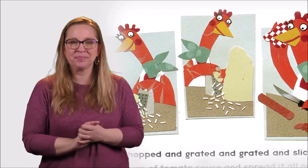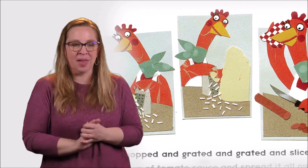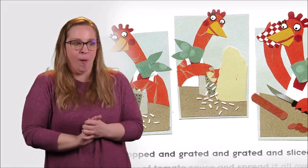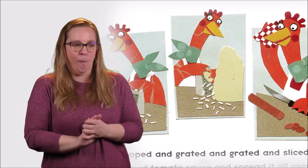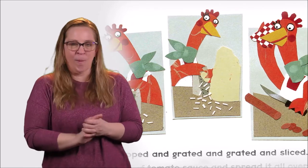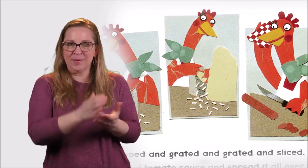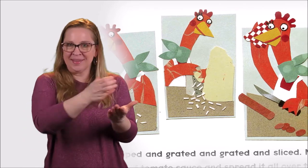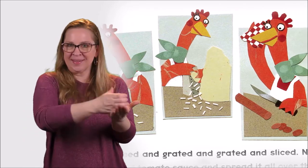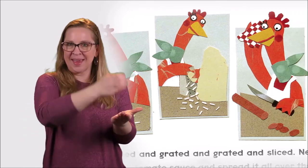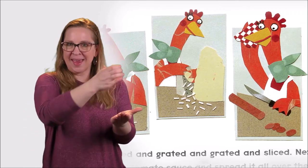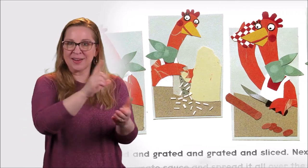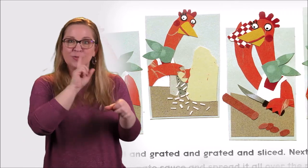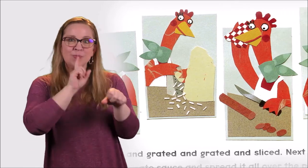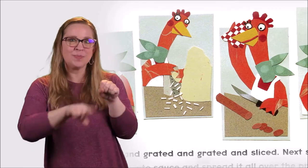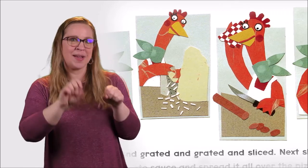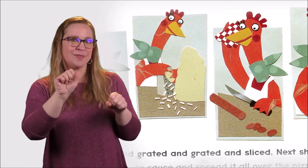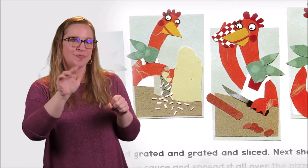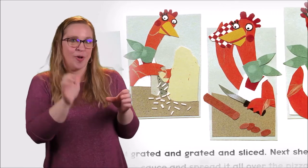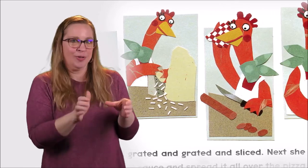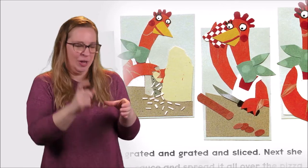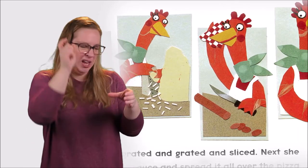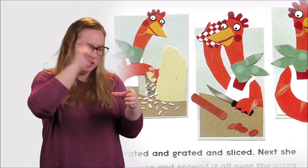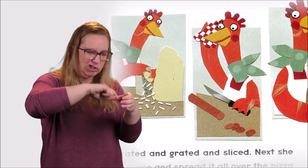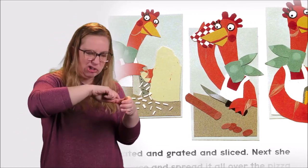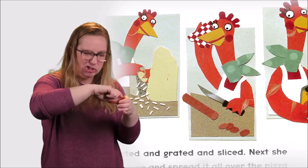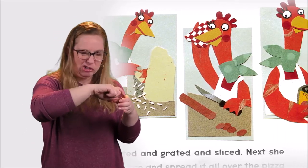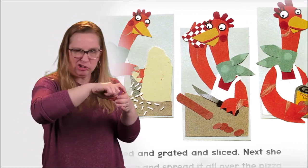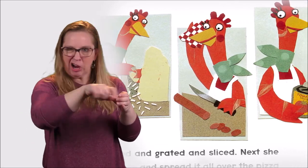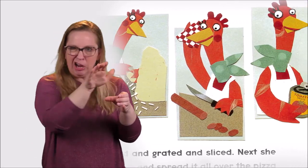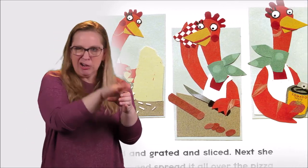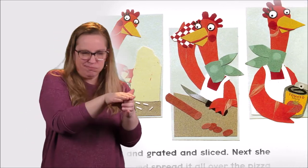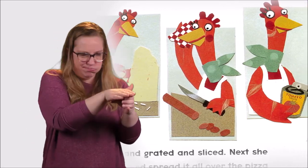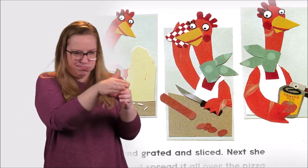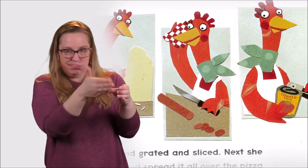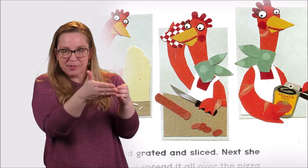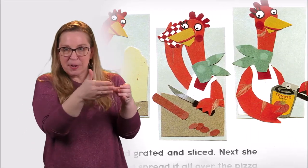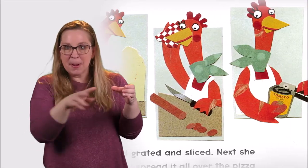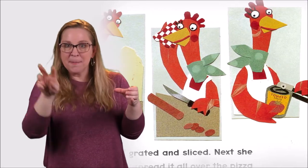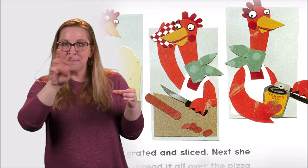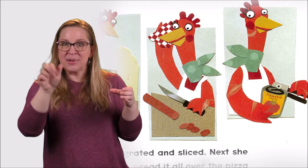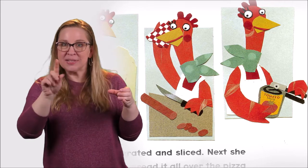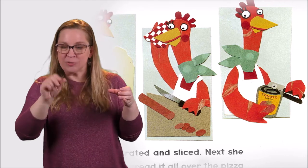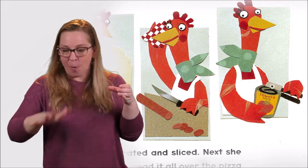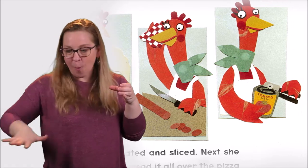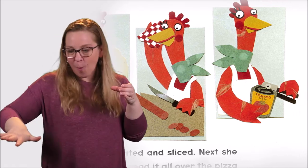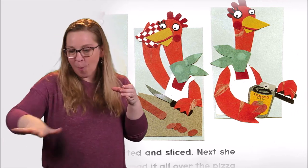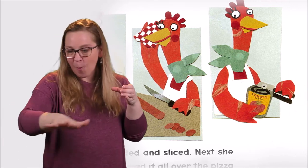Next, she opened her can of tomato sauce, and spread it all over the pizza dough.